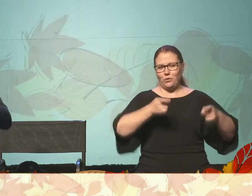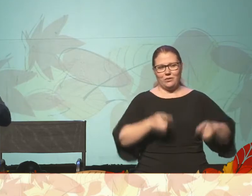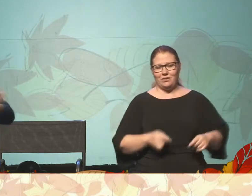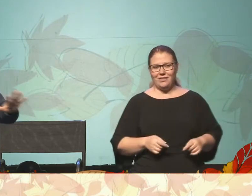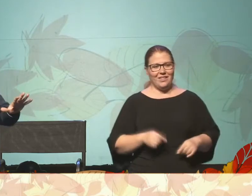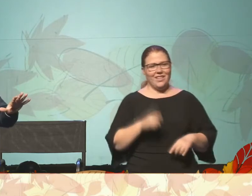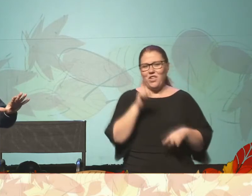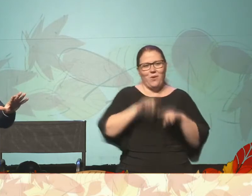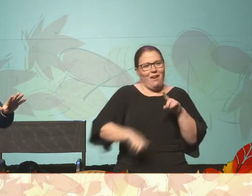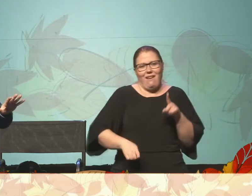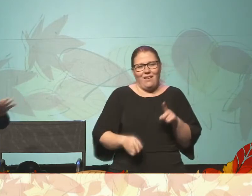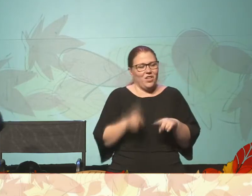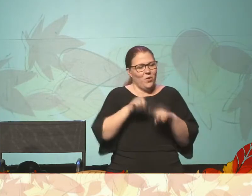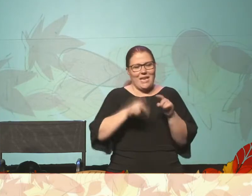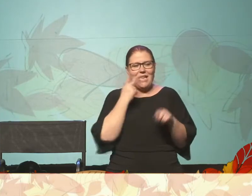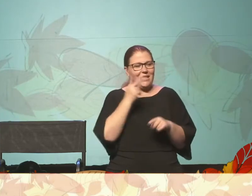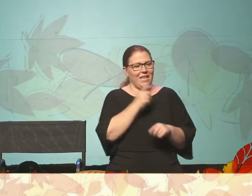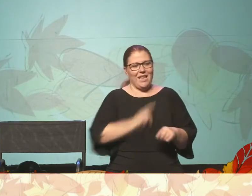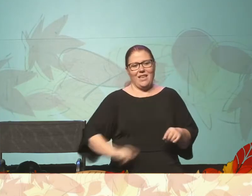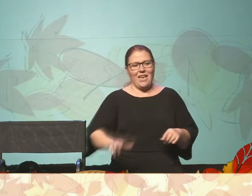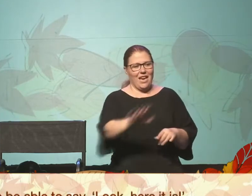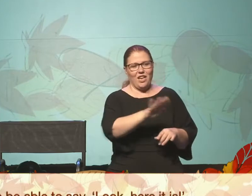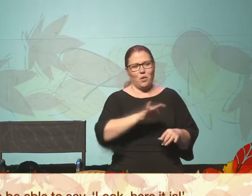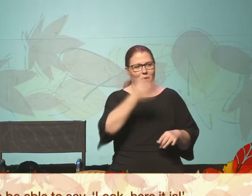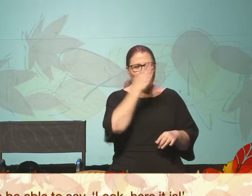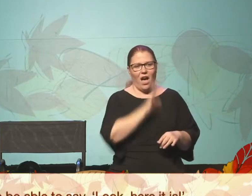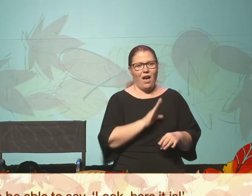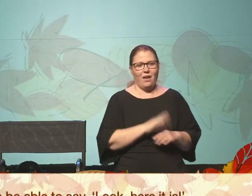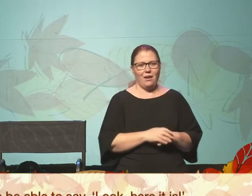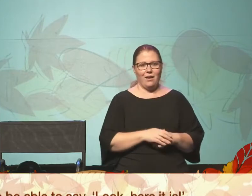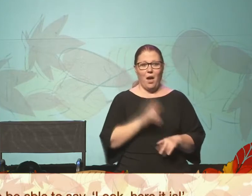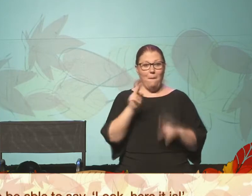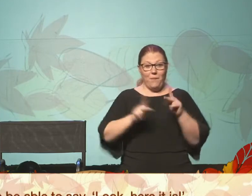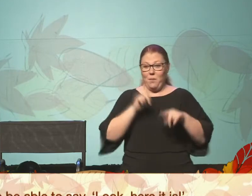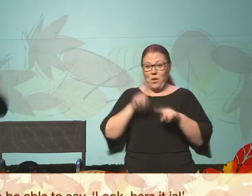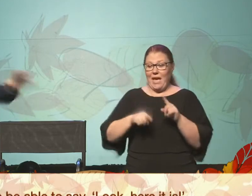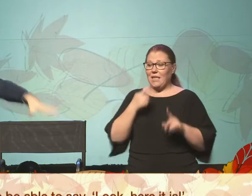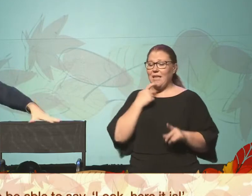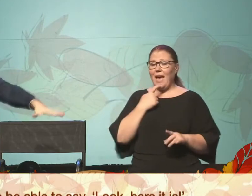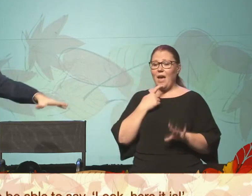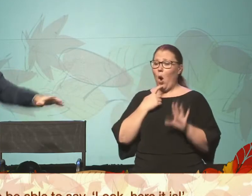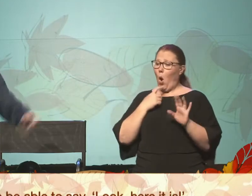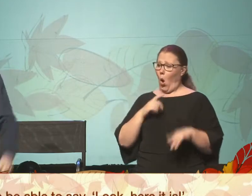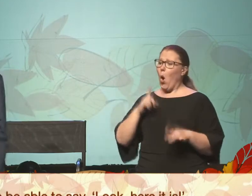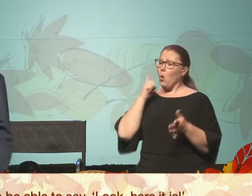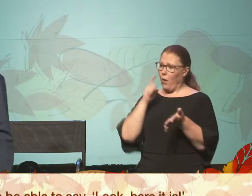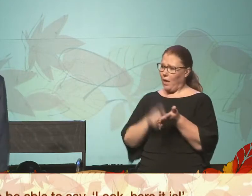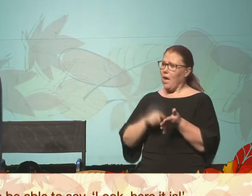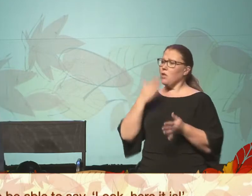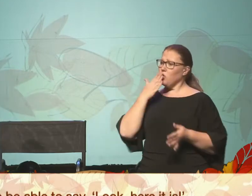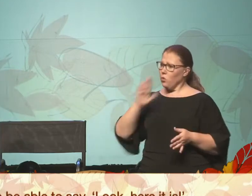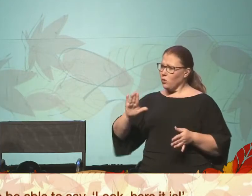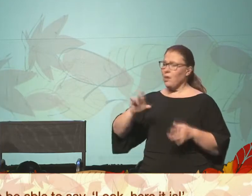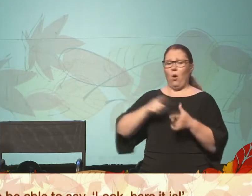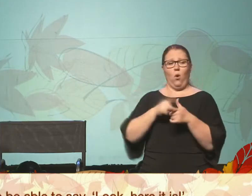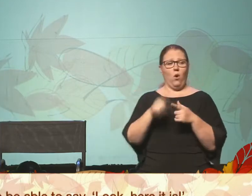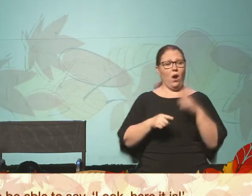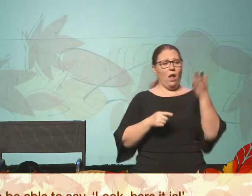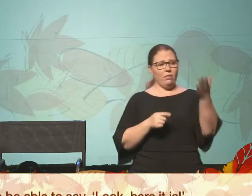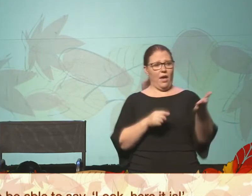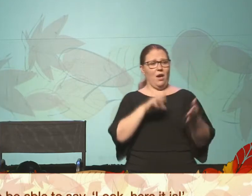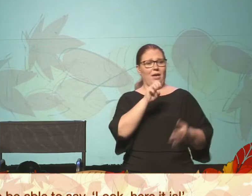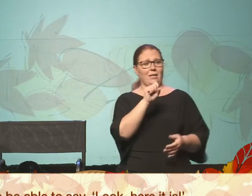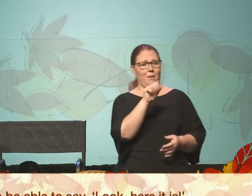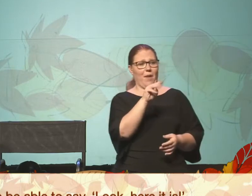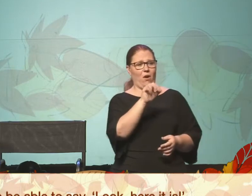You won't be able to see the kingdom of God. People aren't going to be able to say, oh, here it is in Jerusalem or over there it is in